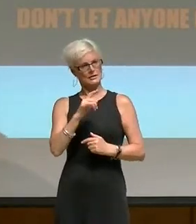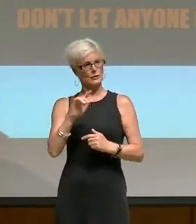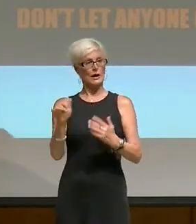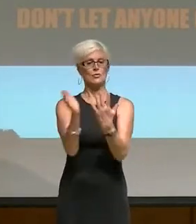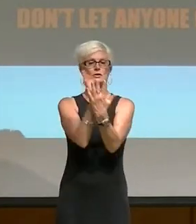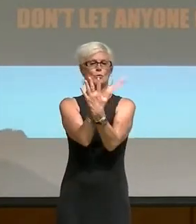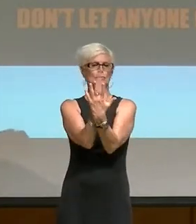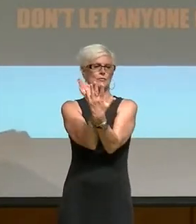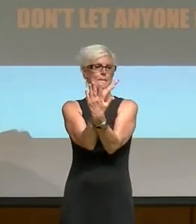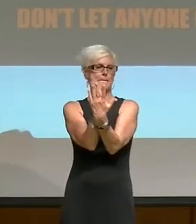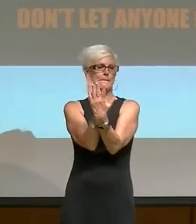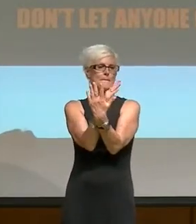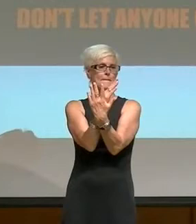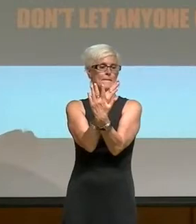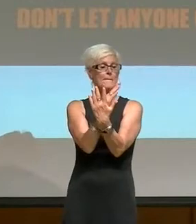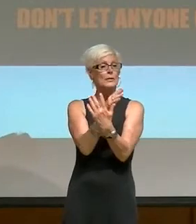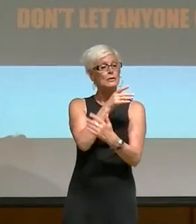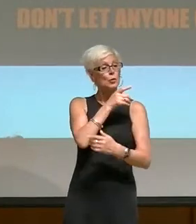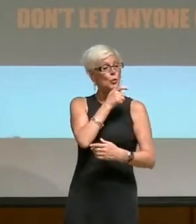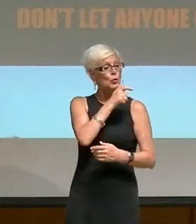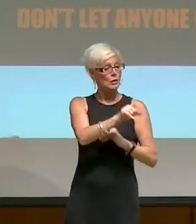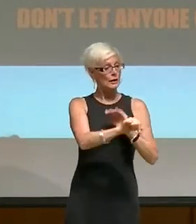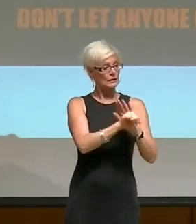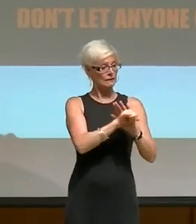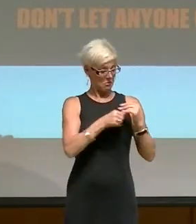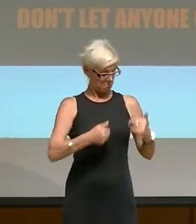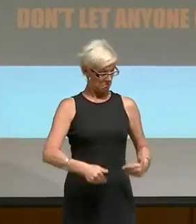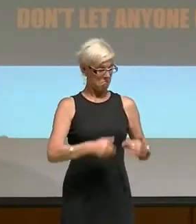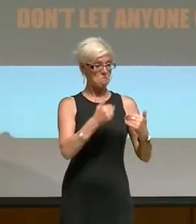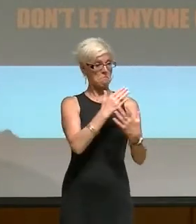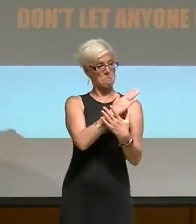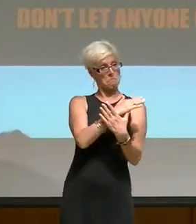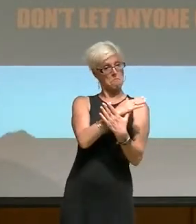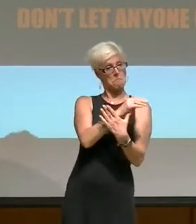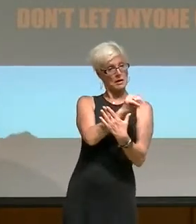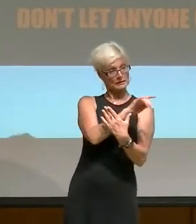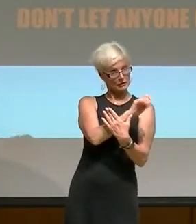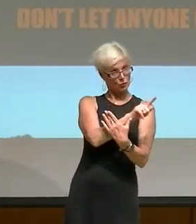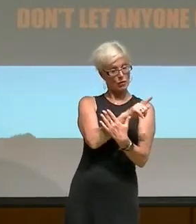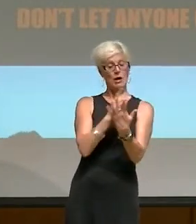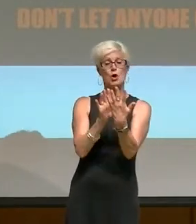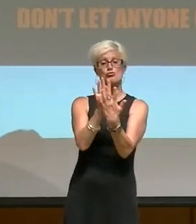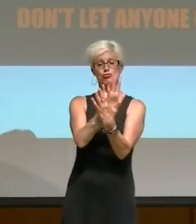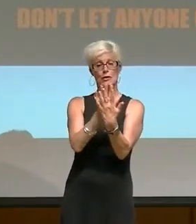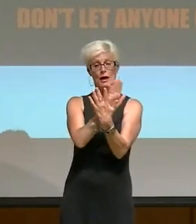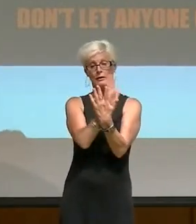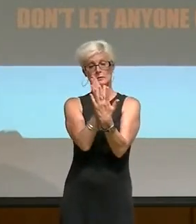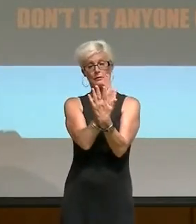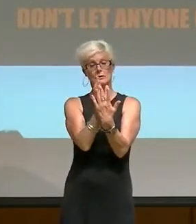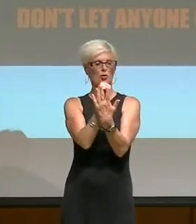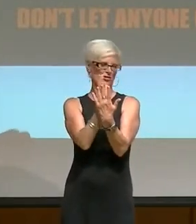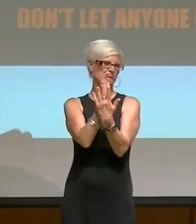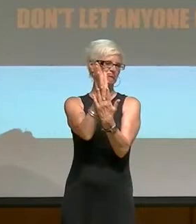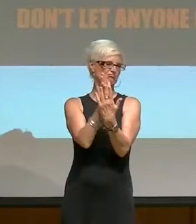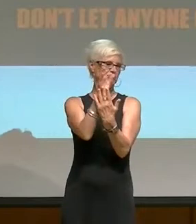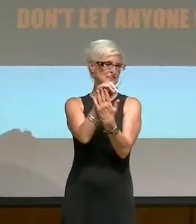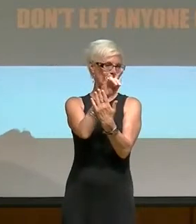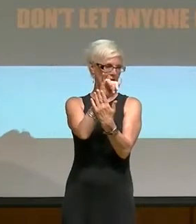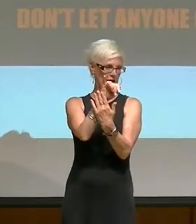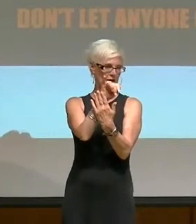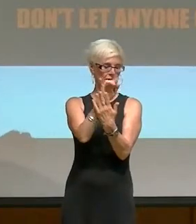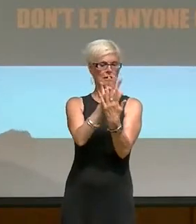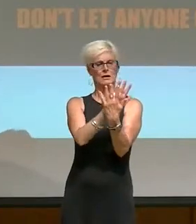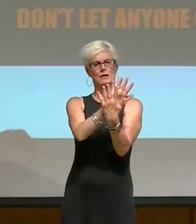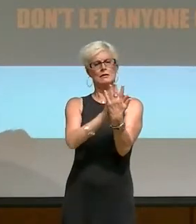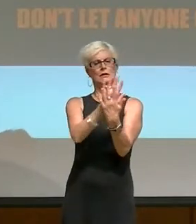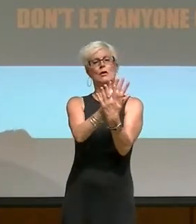spectrum by people who identify as asexual, those who are grey asexual or demi-asexual, and those who